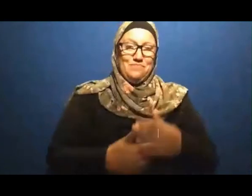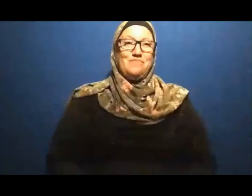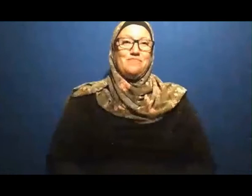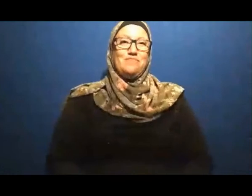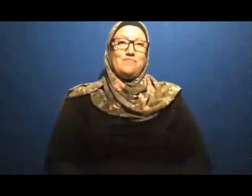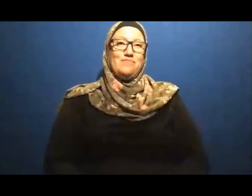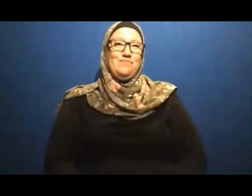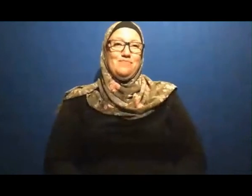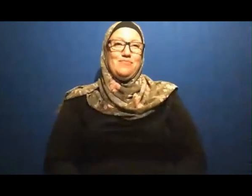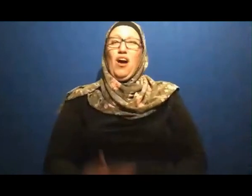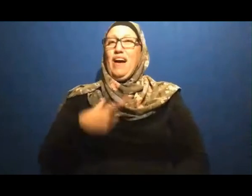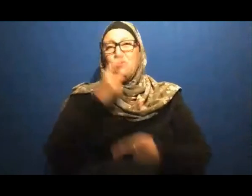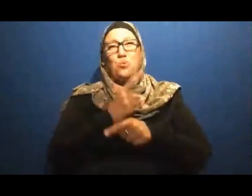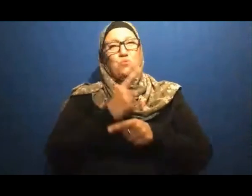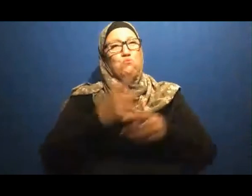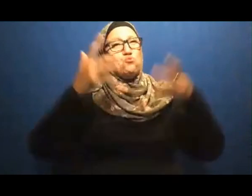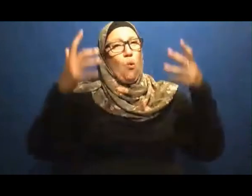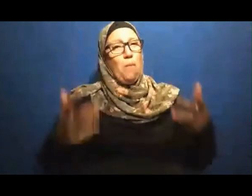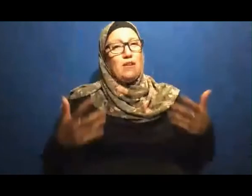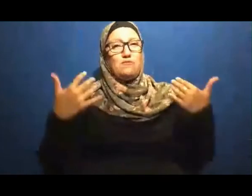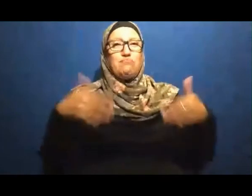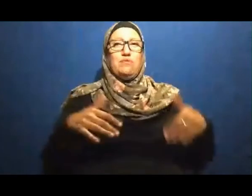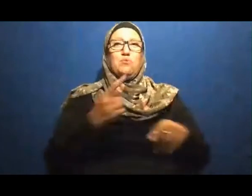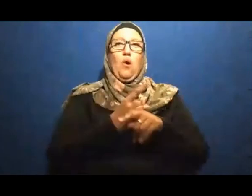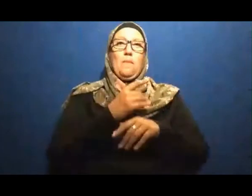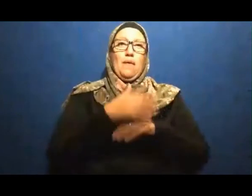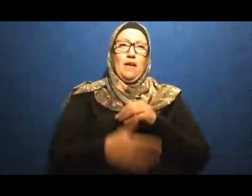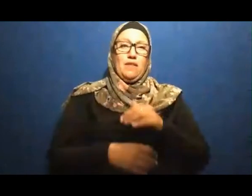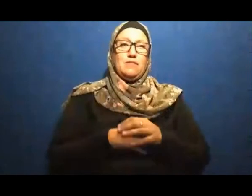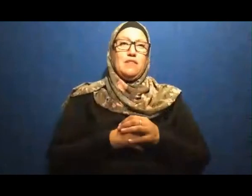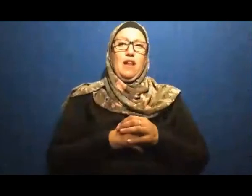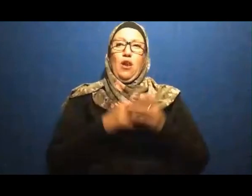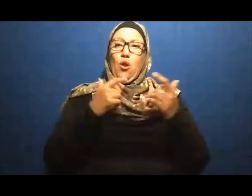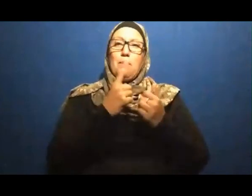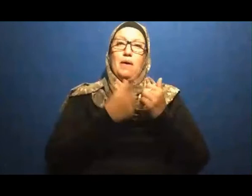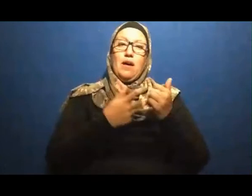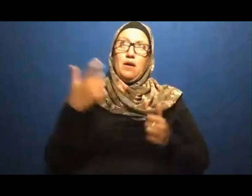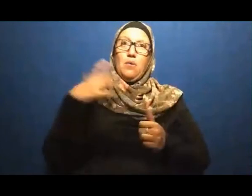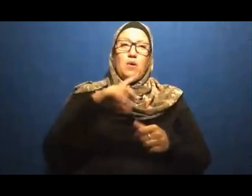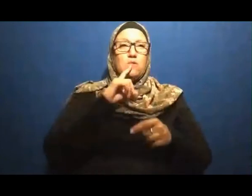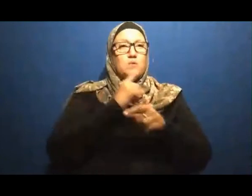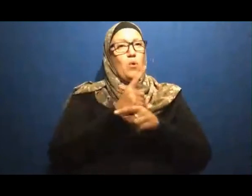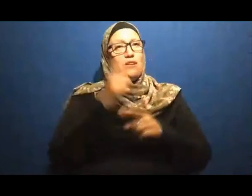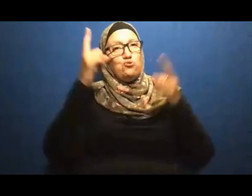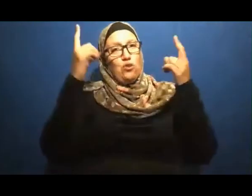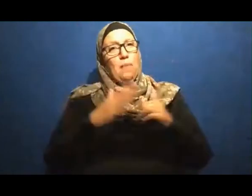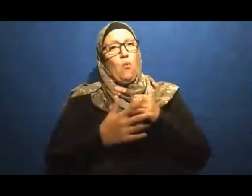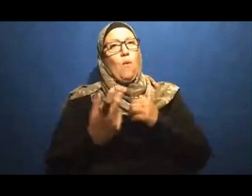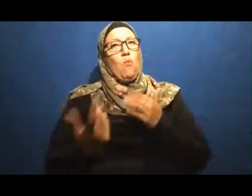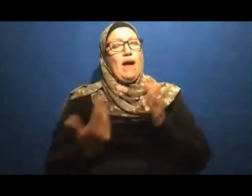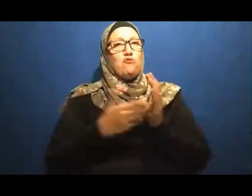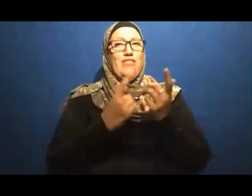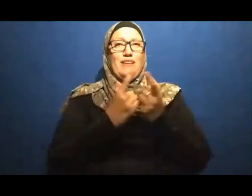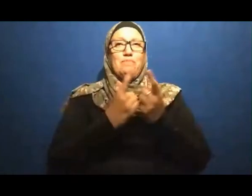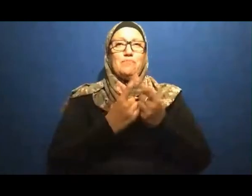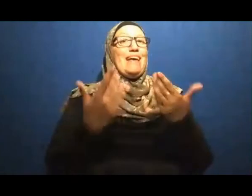This In The Series Of Practical Irfan I Elaborated On This But I Will Mention Part Of It Inshallah Here A Bedouin A Bedouin